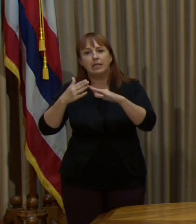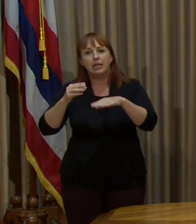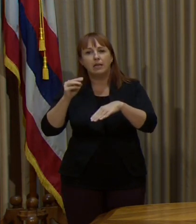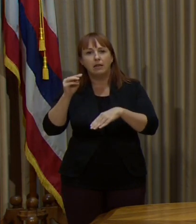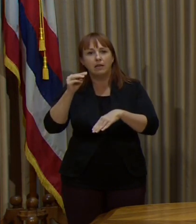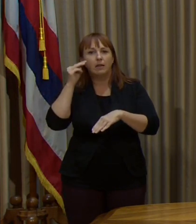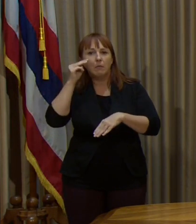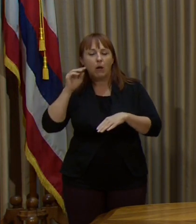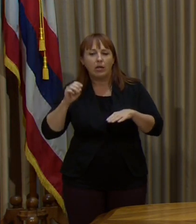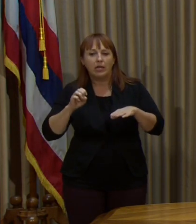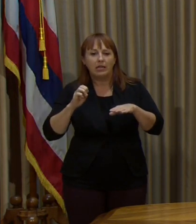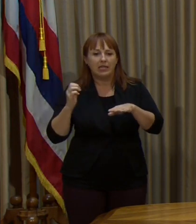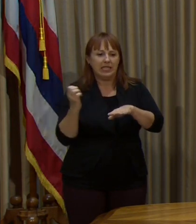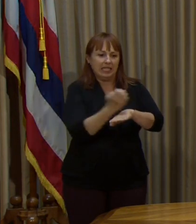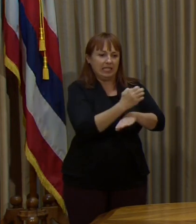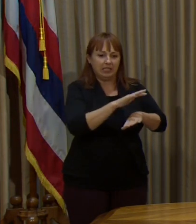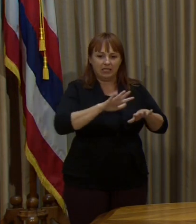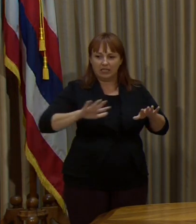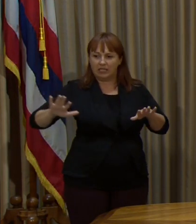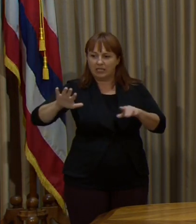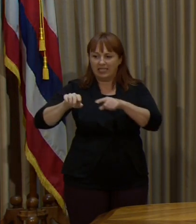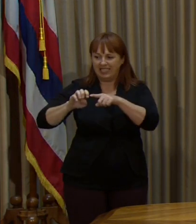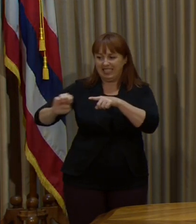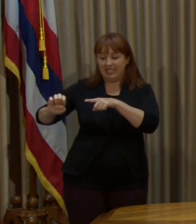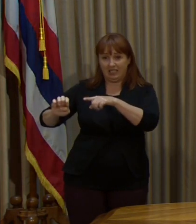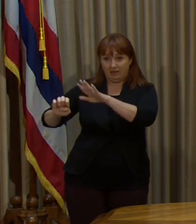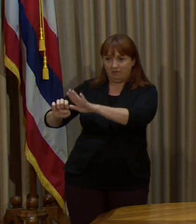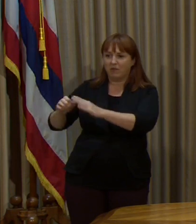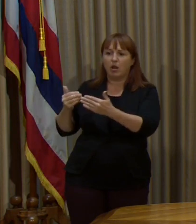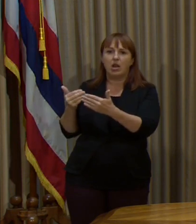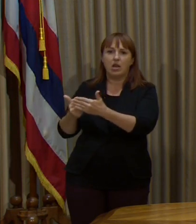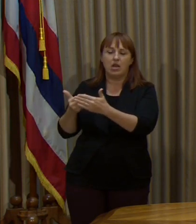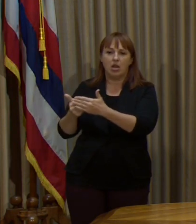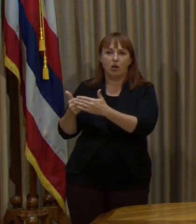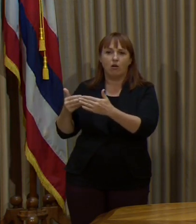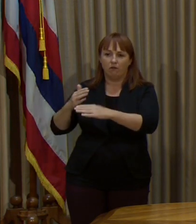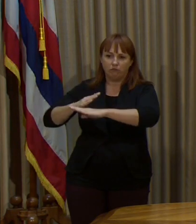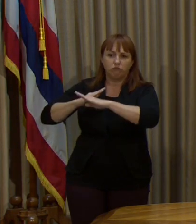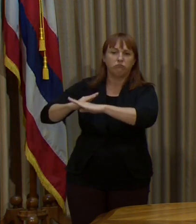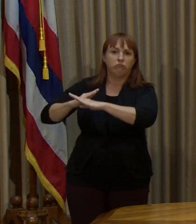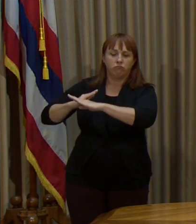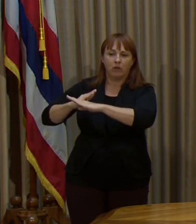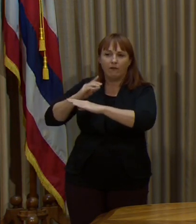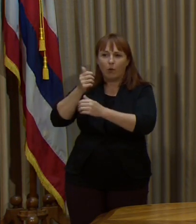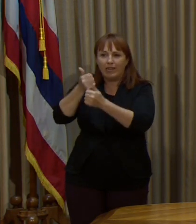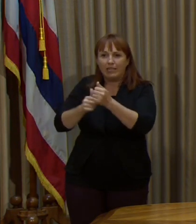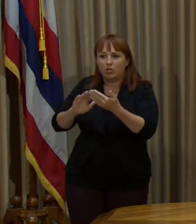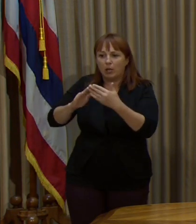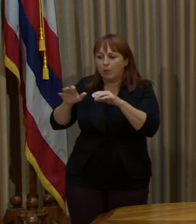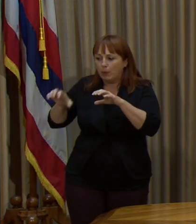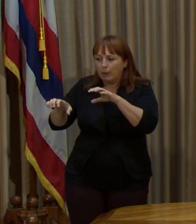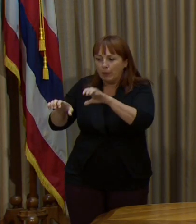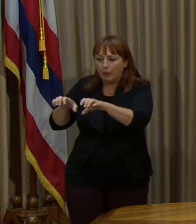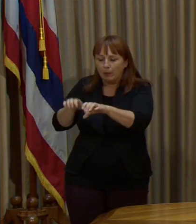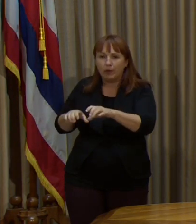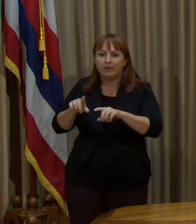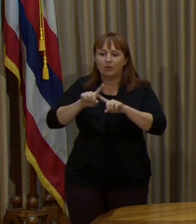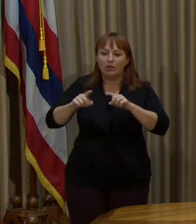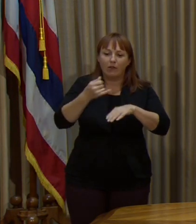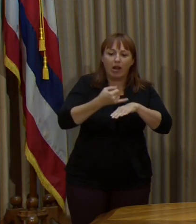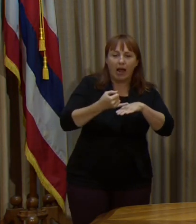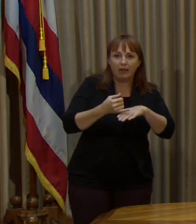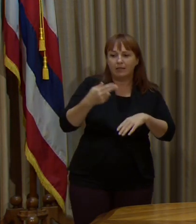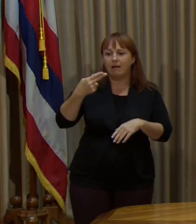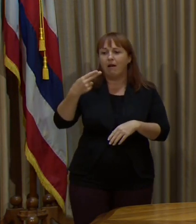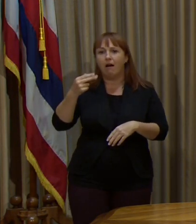the east end of the island is very close to getting herd immunity for those respective communities. Two are separate islands, and